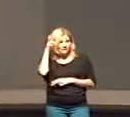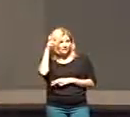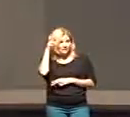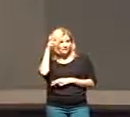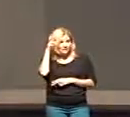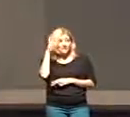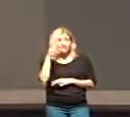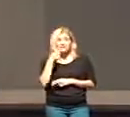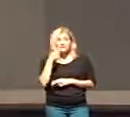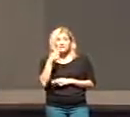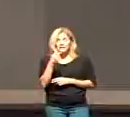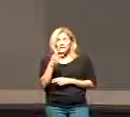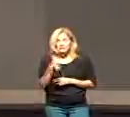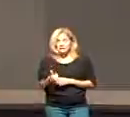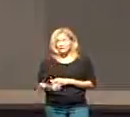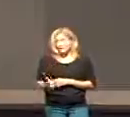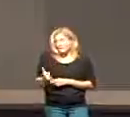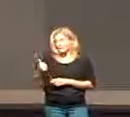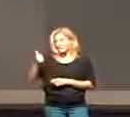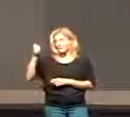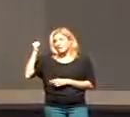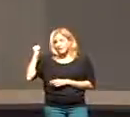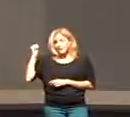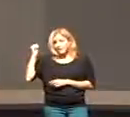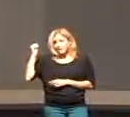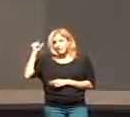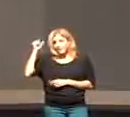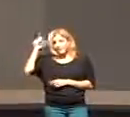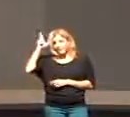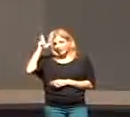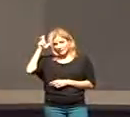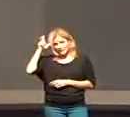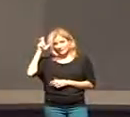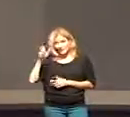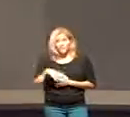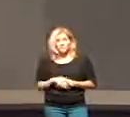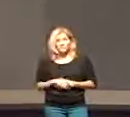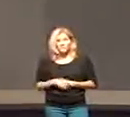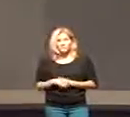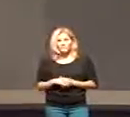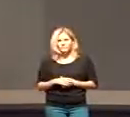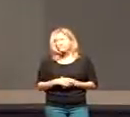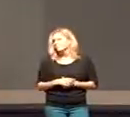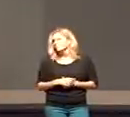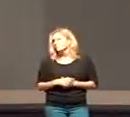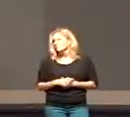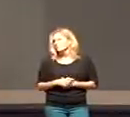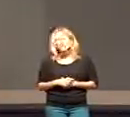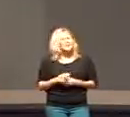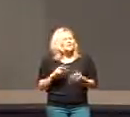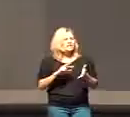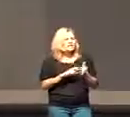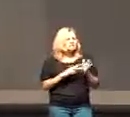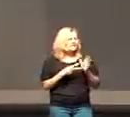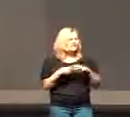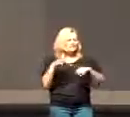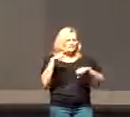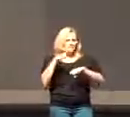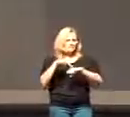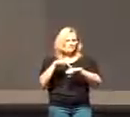He says, Get behind me, Satan. Now, he's not saying that Peter was